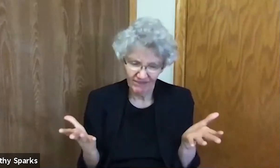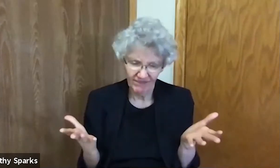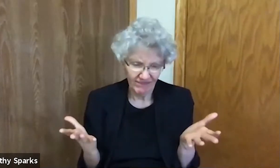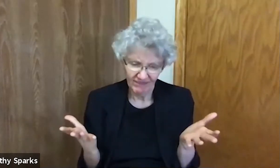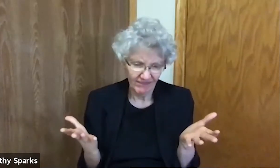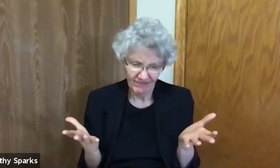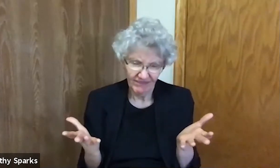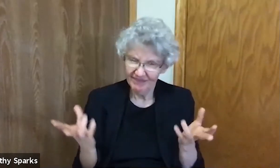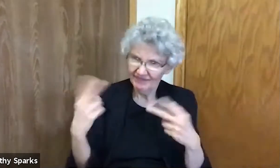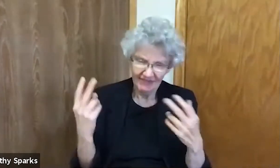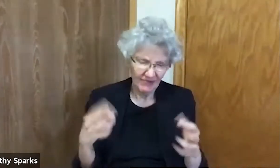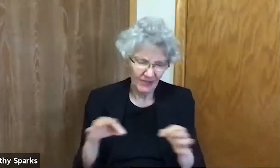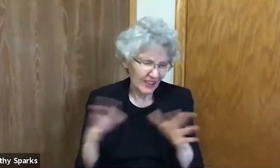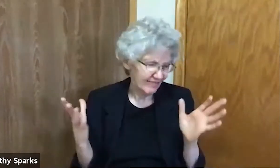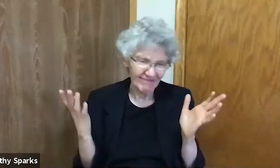For those whose worth is debated.